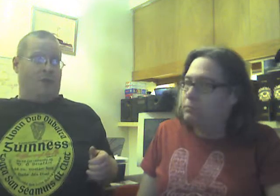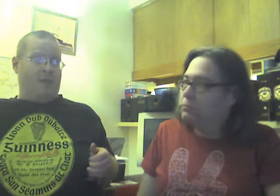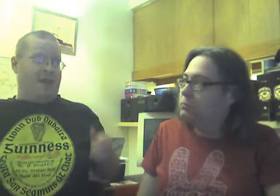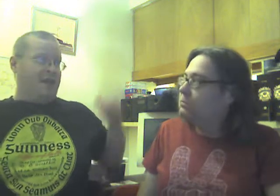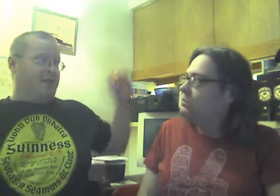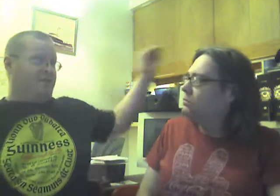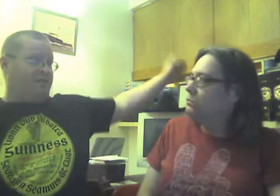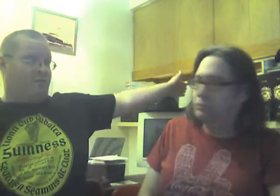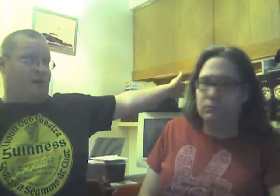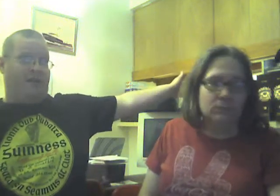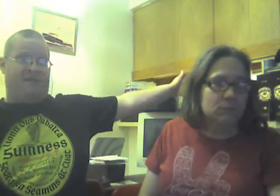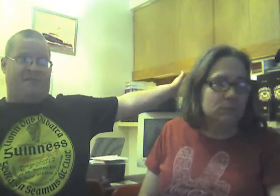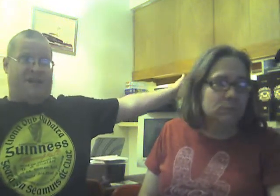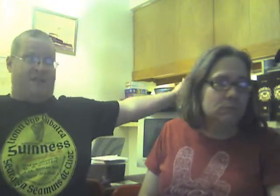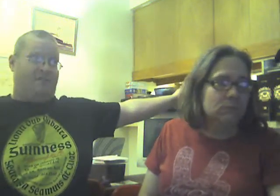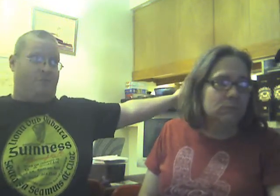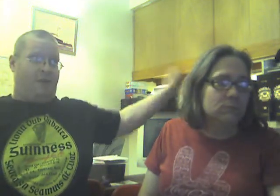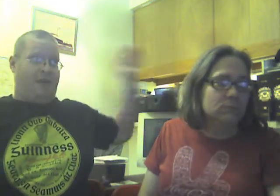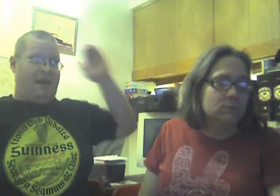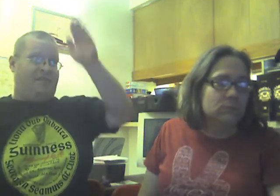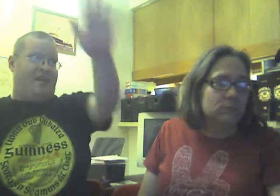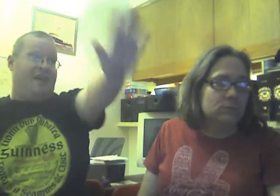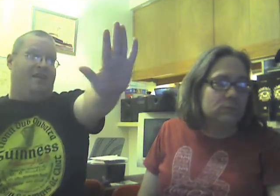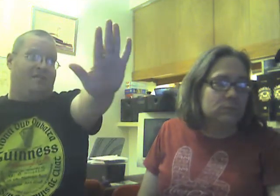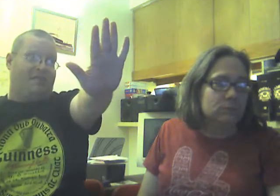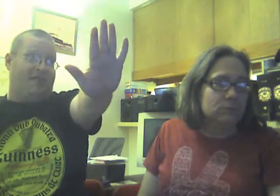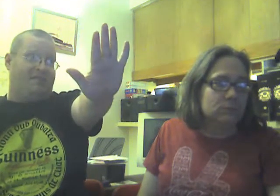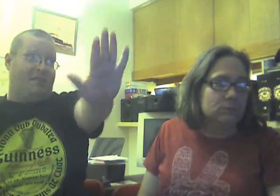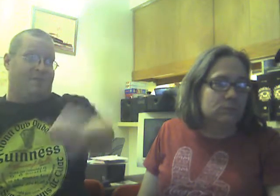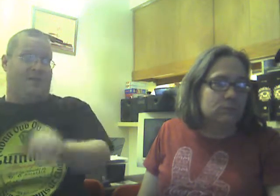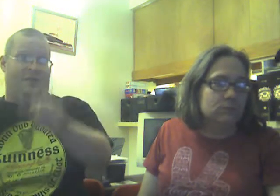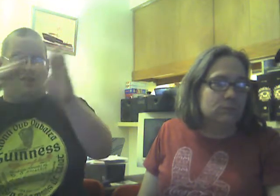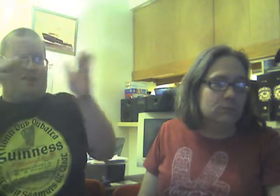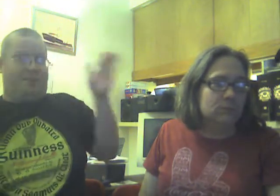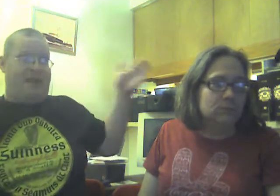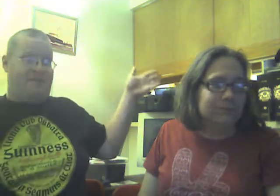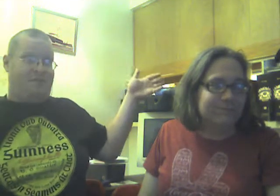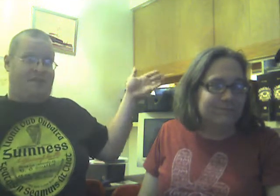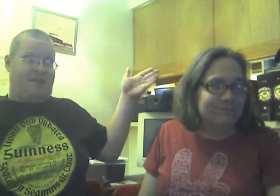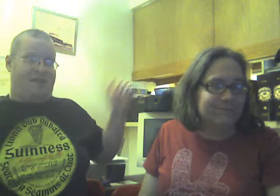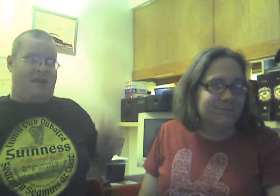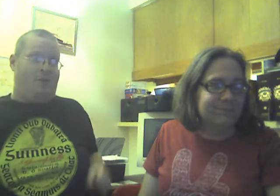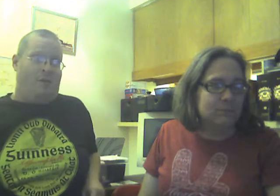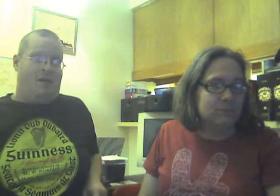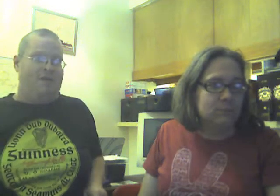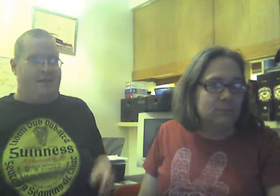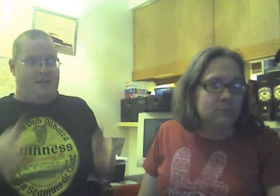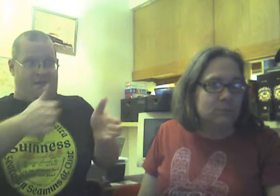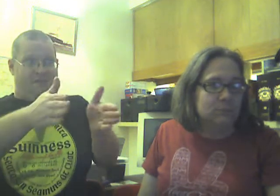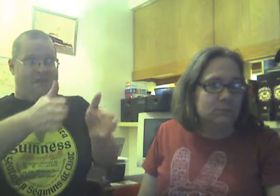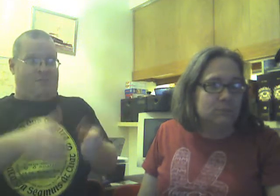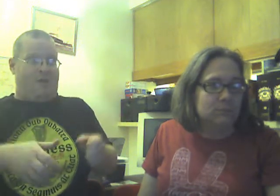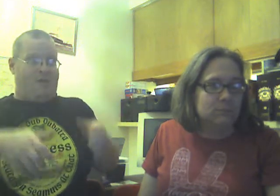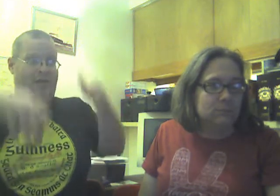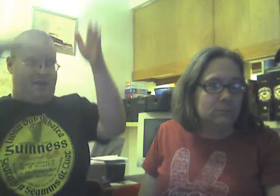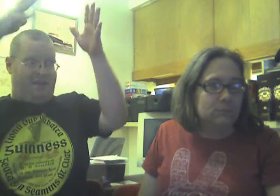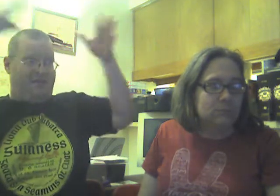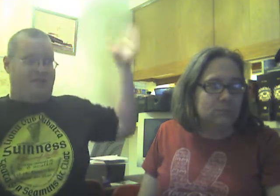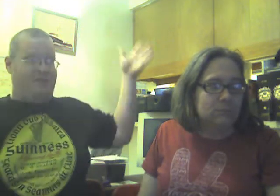wall behind us, there's a wall to this side, there's a wall to that side, and there's a desk in front of us that makes almost an entire wall. There's only a small area. This is a good